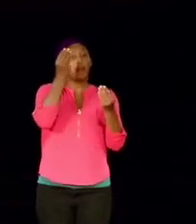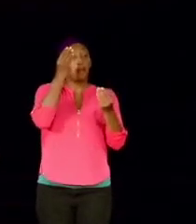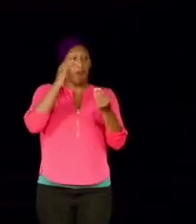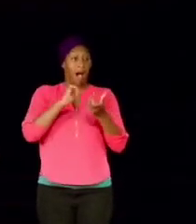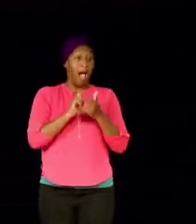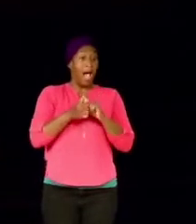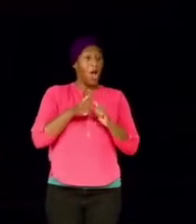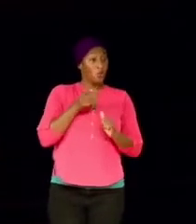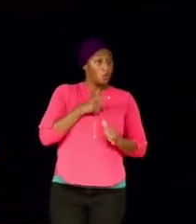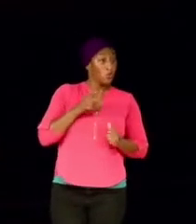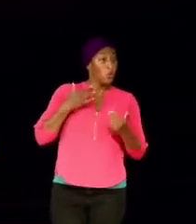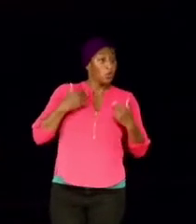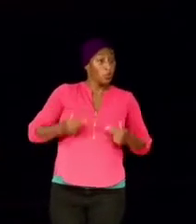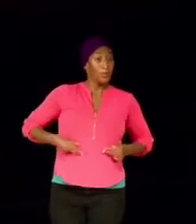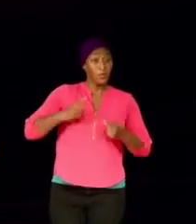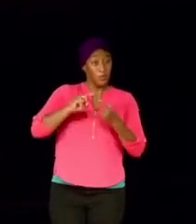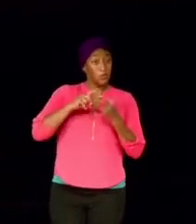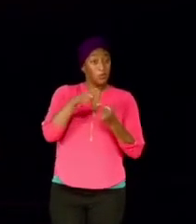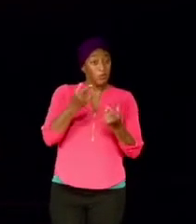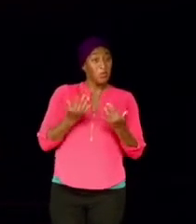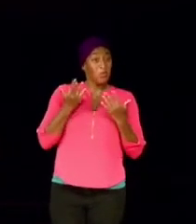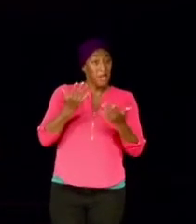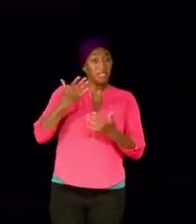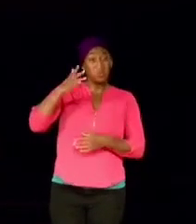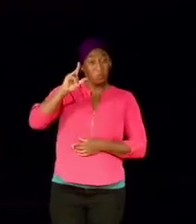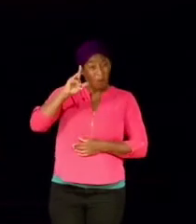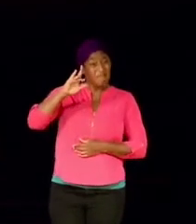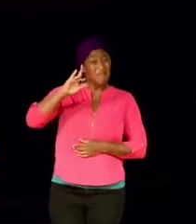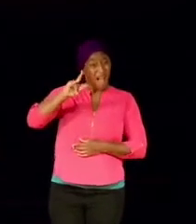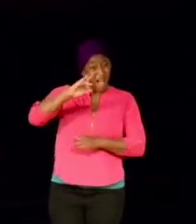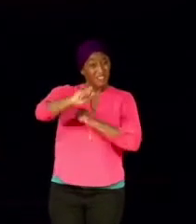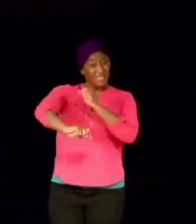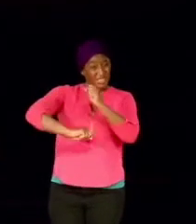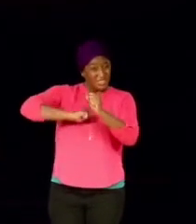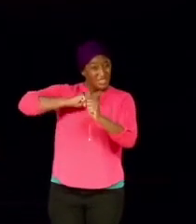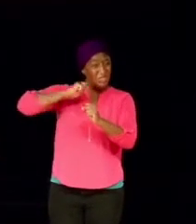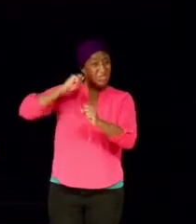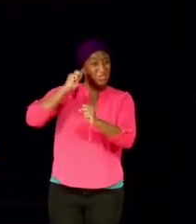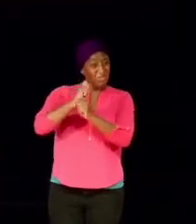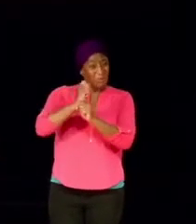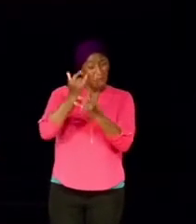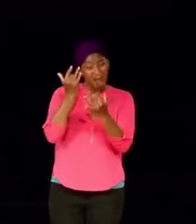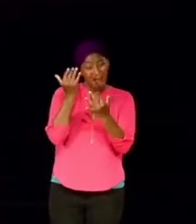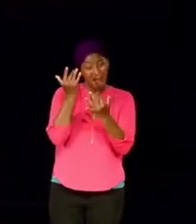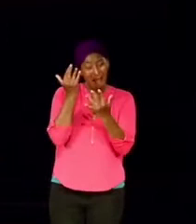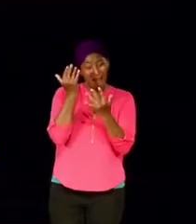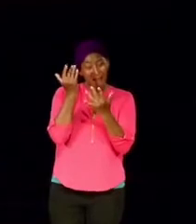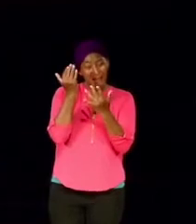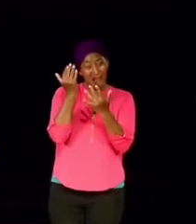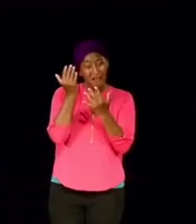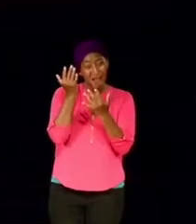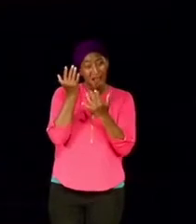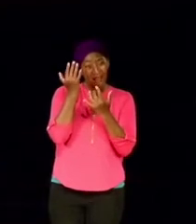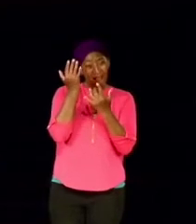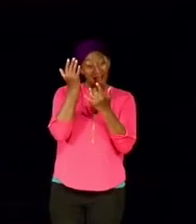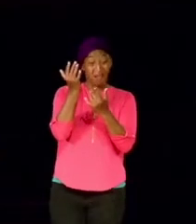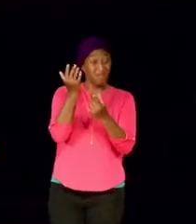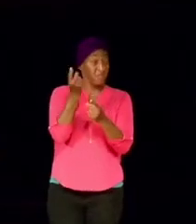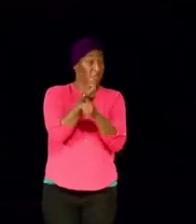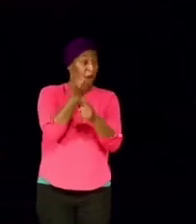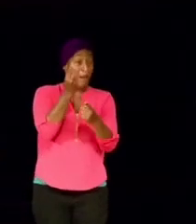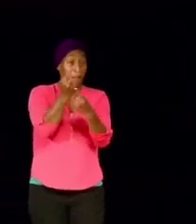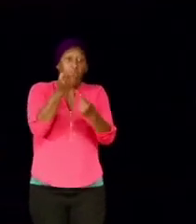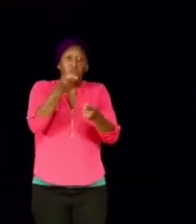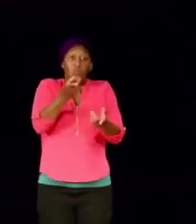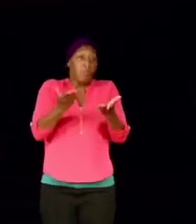when you've been waiting 25 years for something, somebody in the room, you may be waiting for the last 25